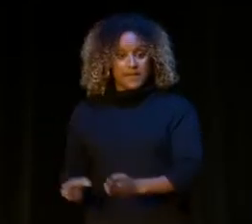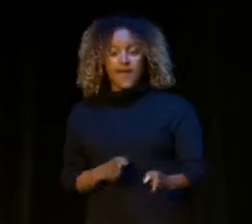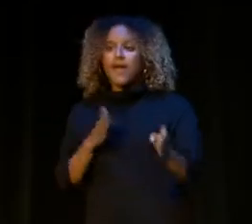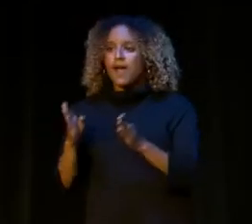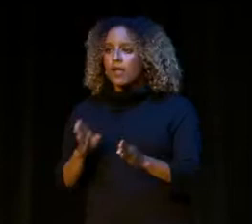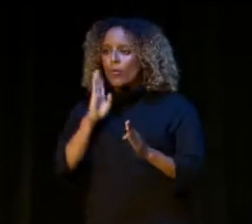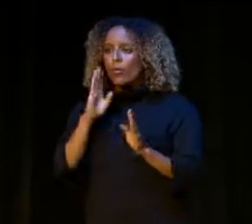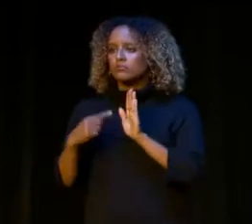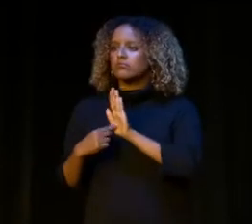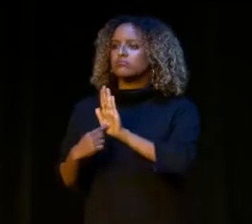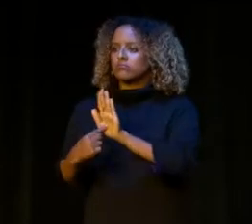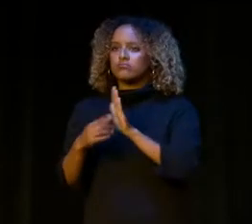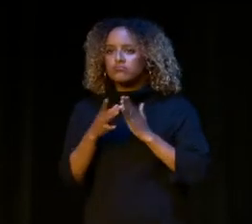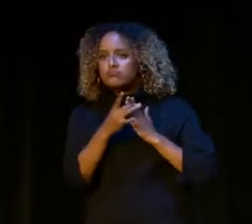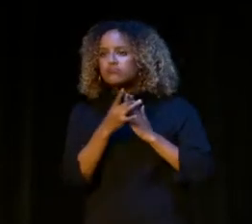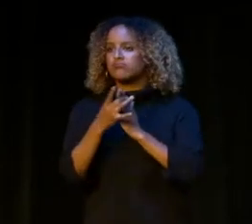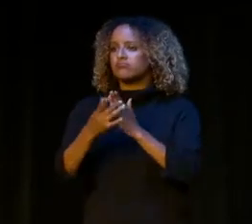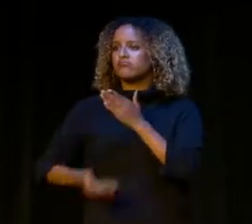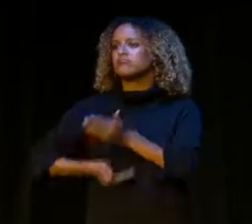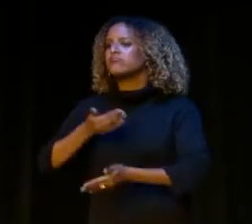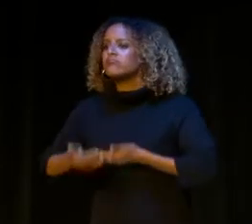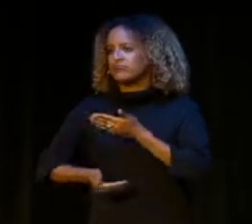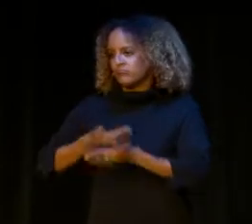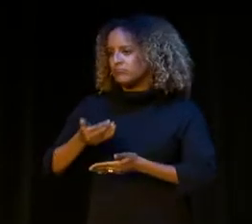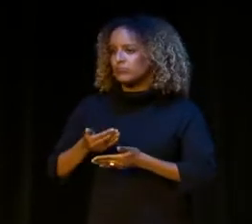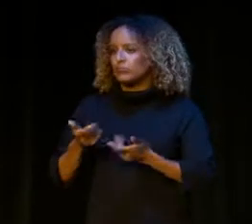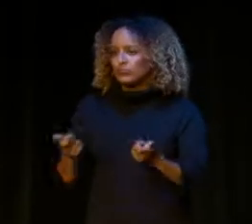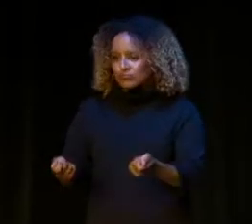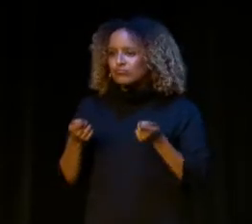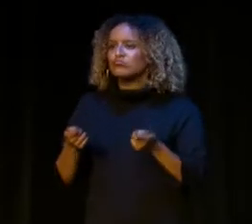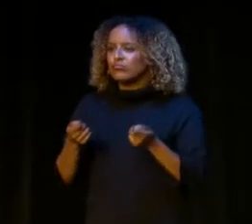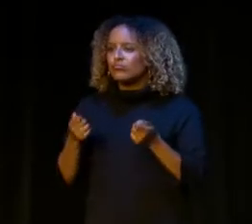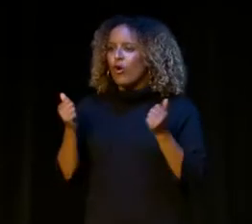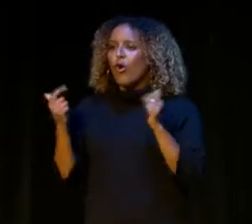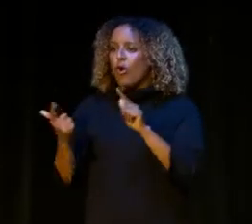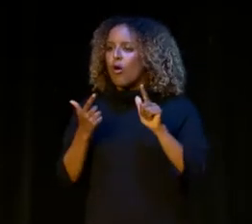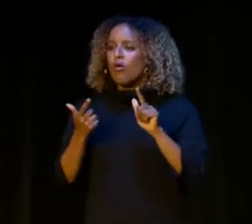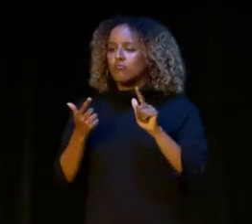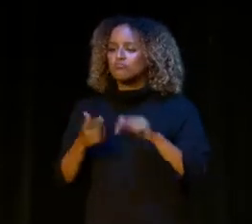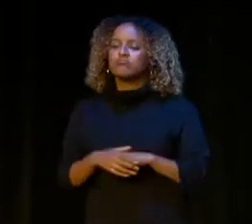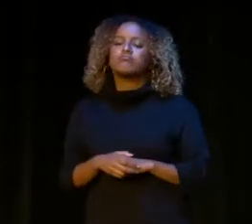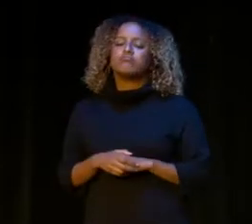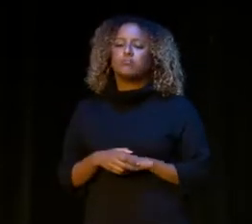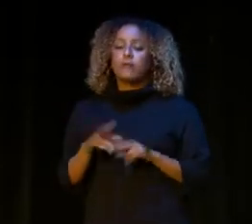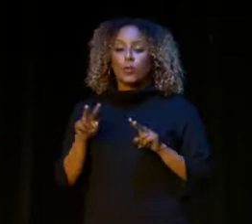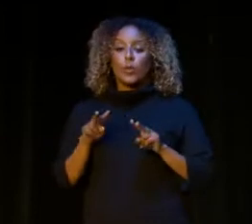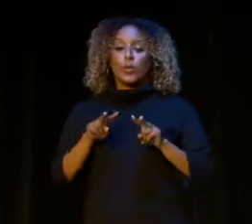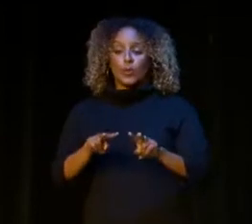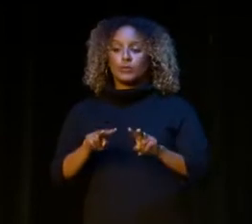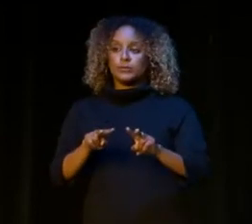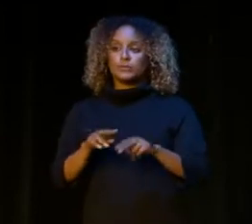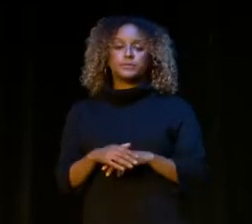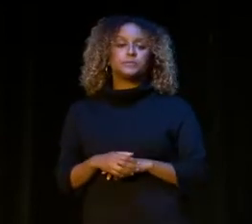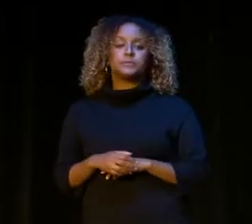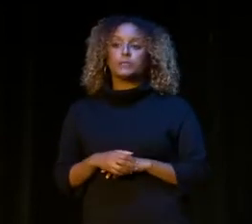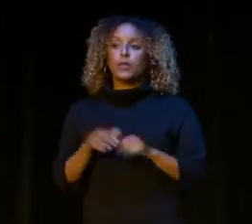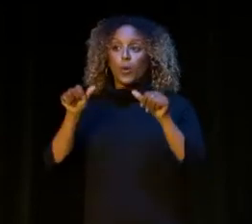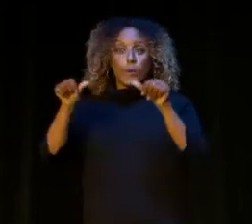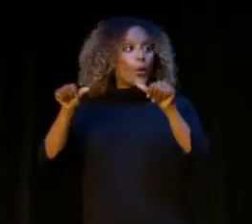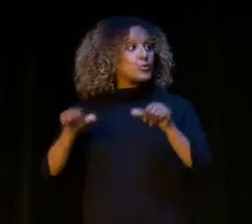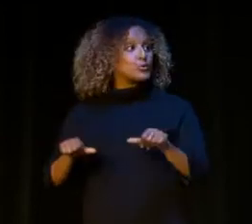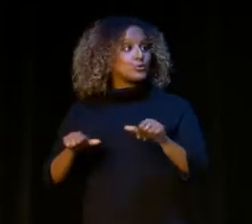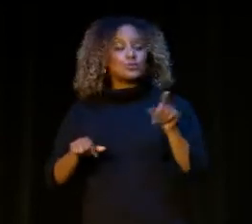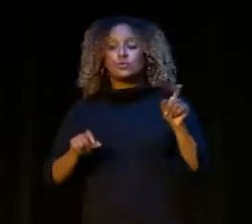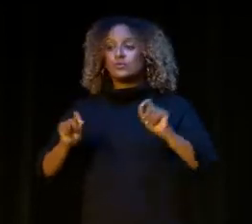lays path for us to leverage all of those. I think if you look at the posters,